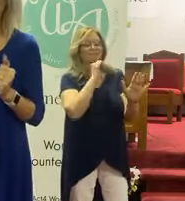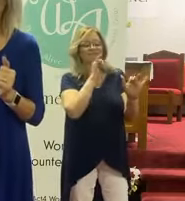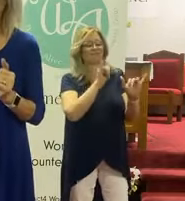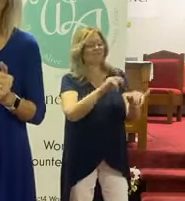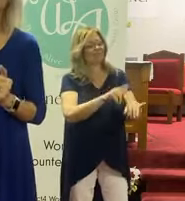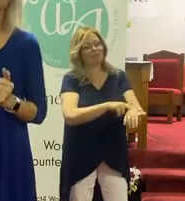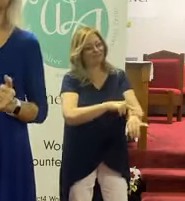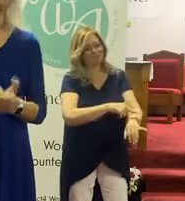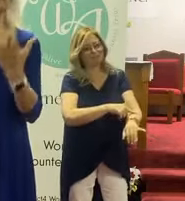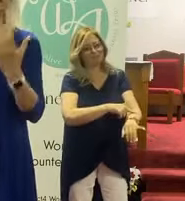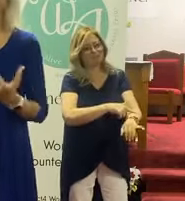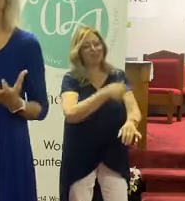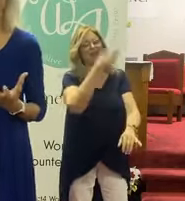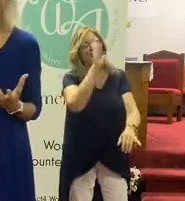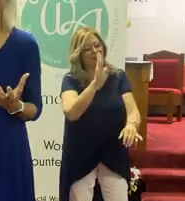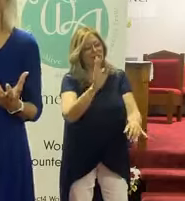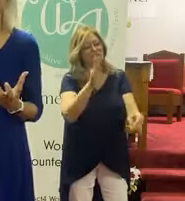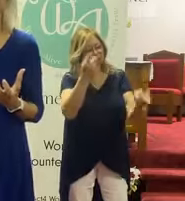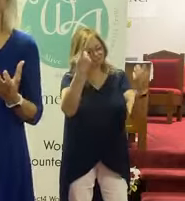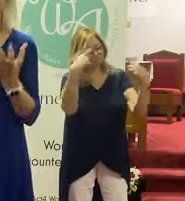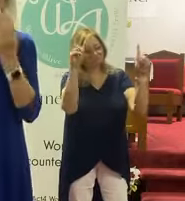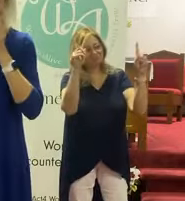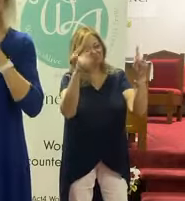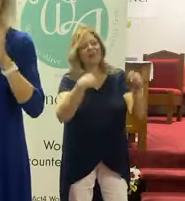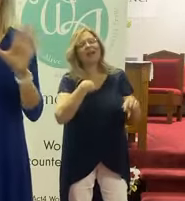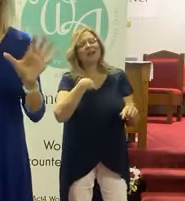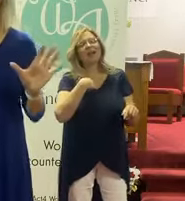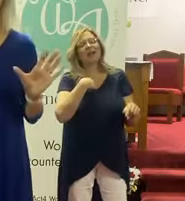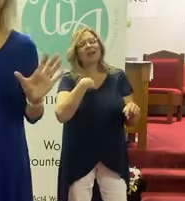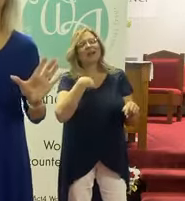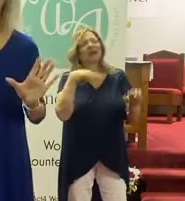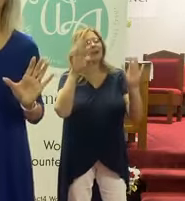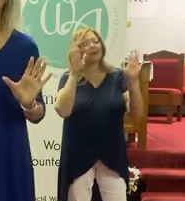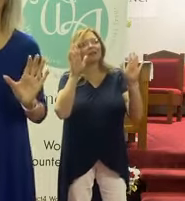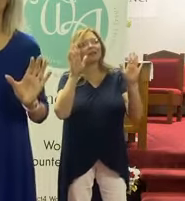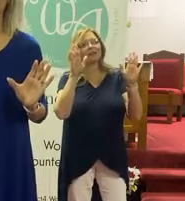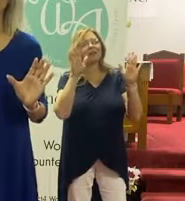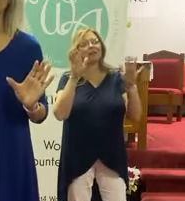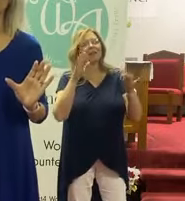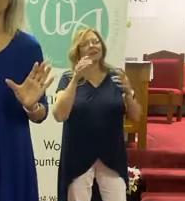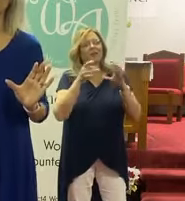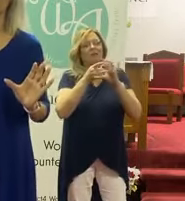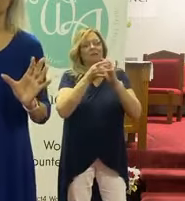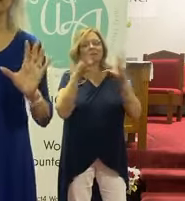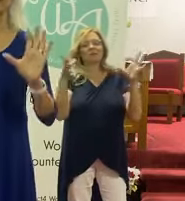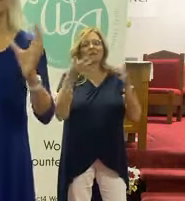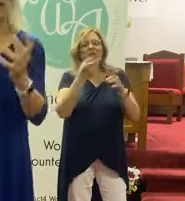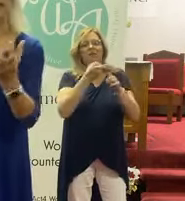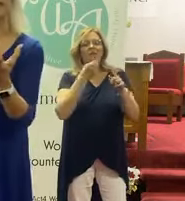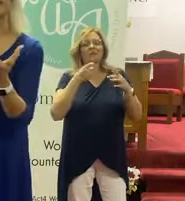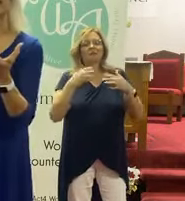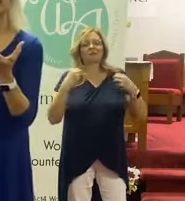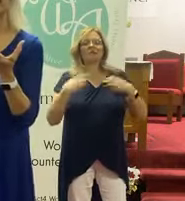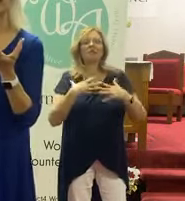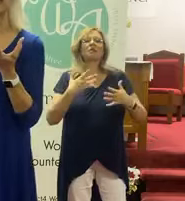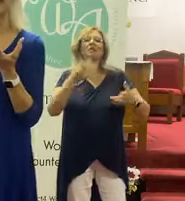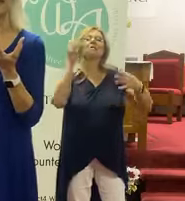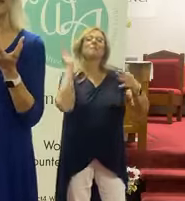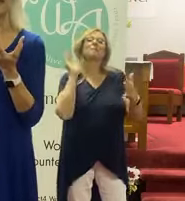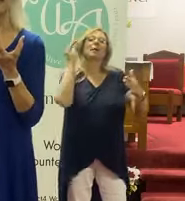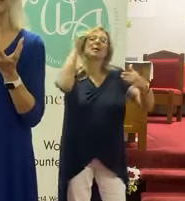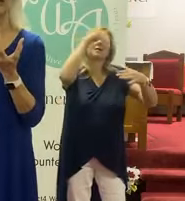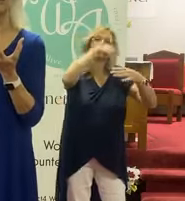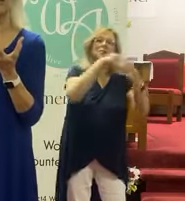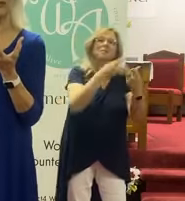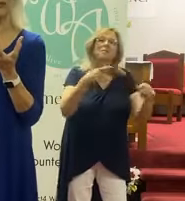to stay too long. God came through and I had an incredible breakthrough in that moment. And I got back into that place,